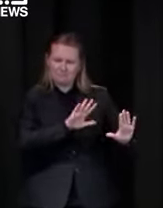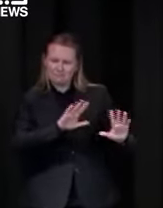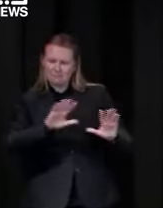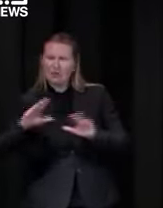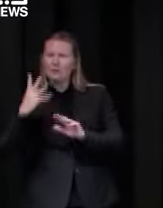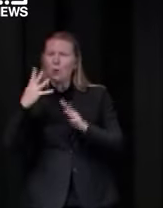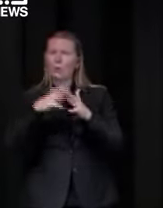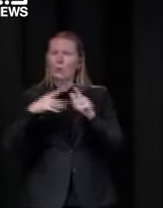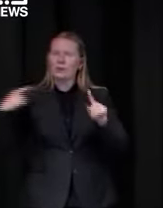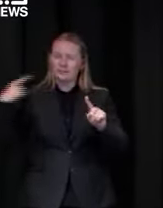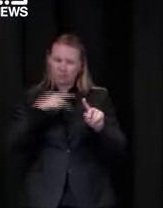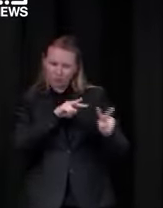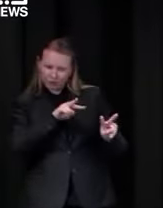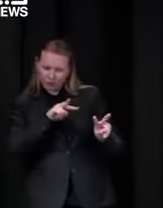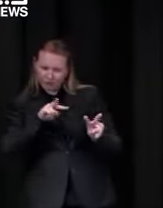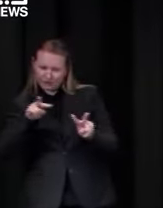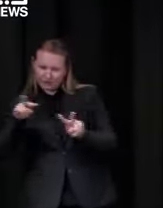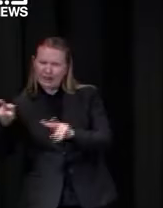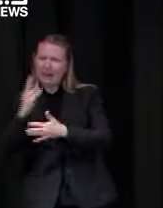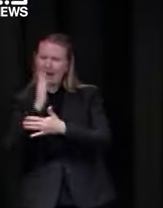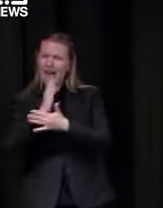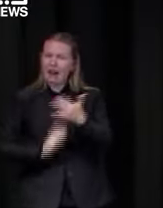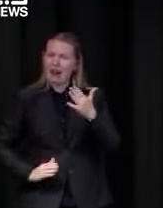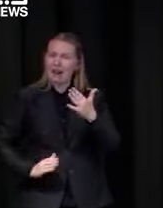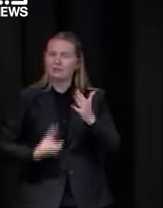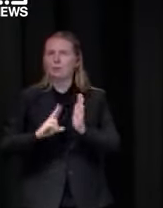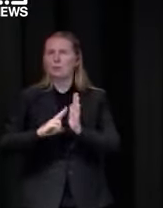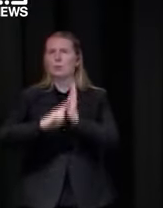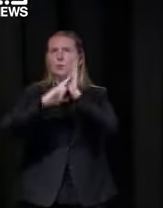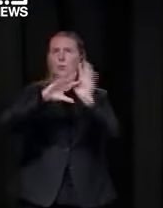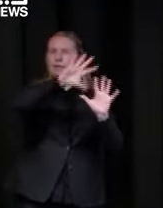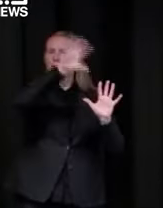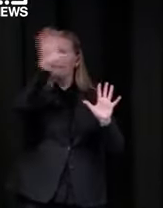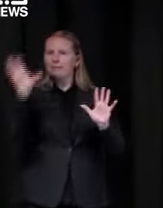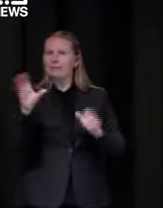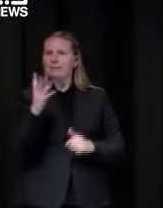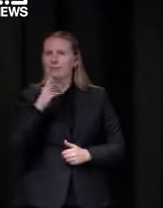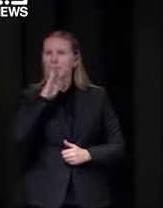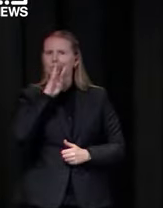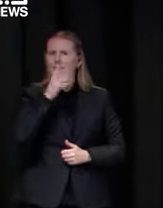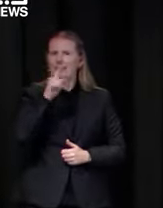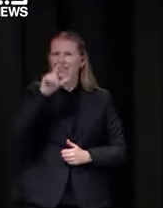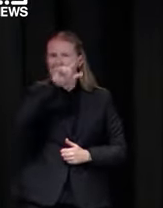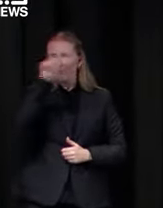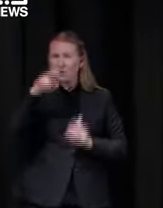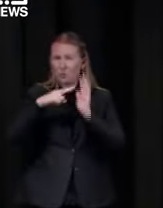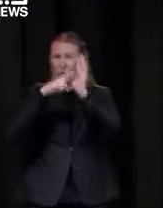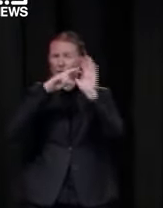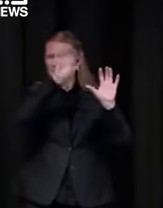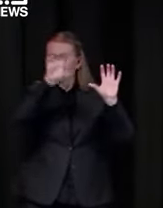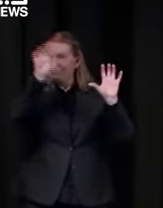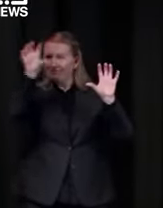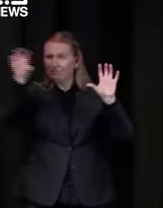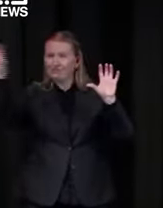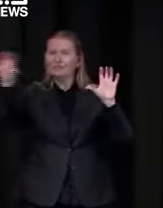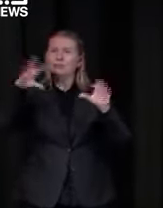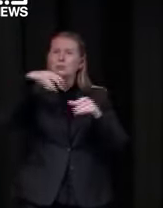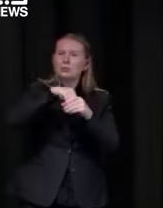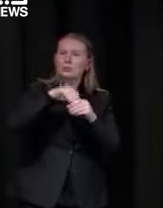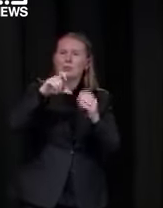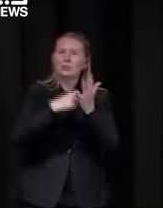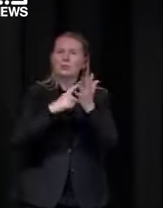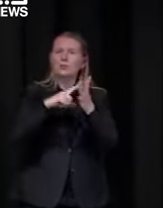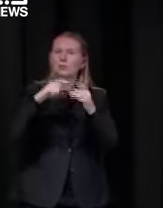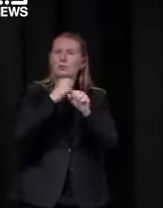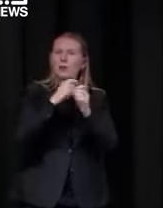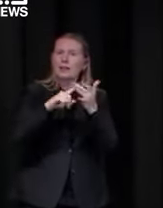over half of our cases um are in the northern suburbs 417 cases in the northern suburbs including suburbs such as craigieburn